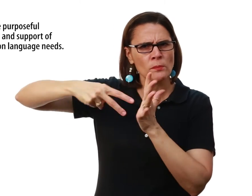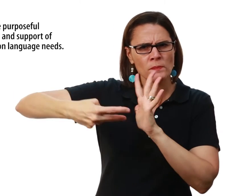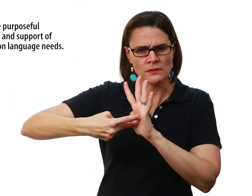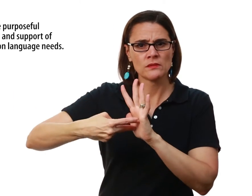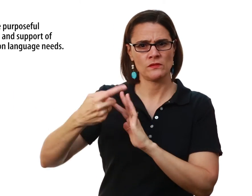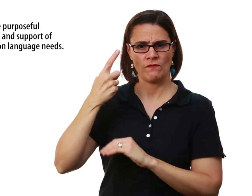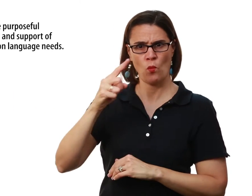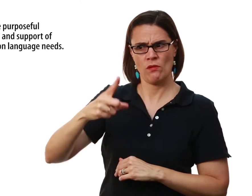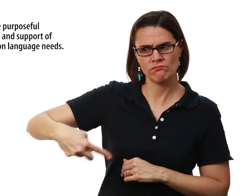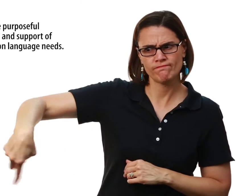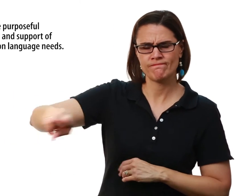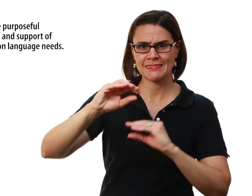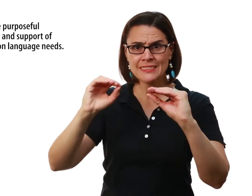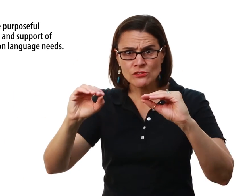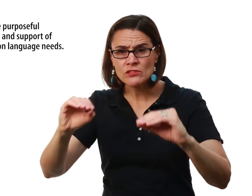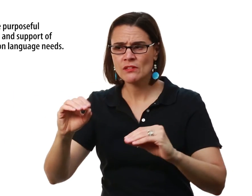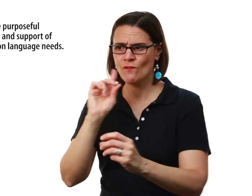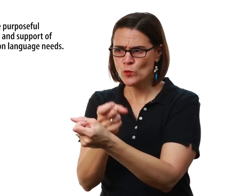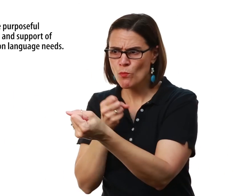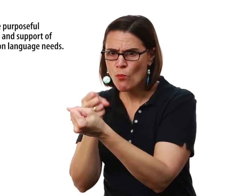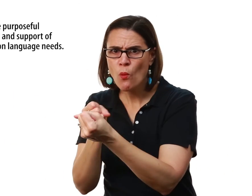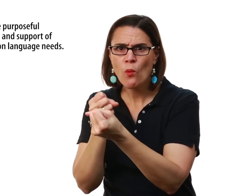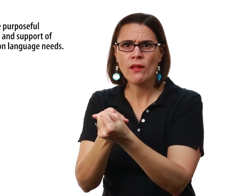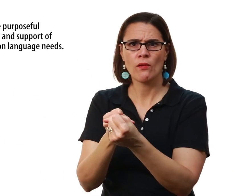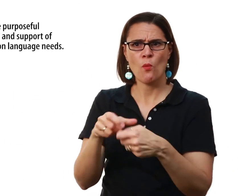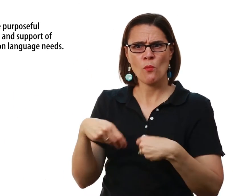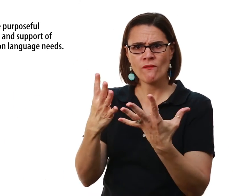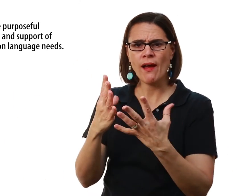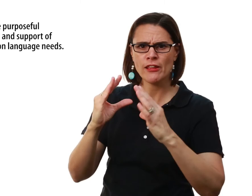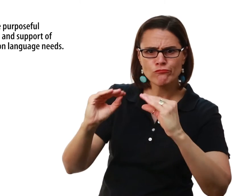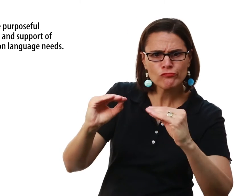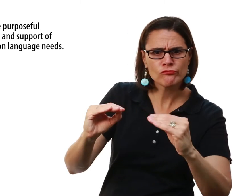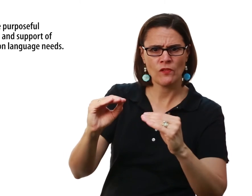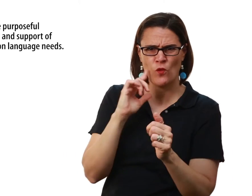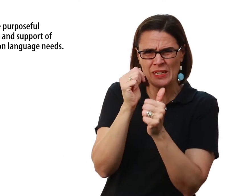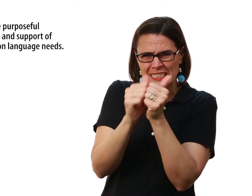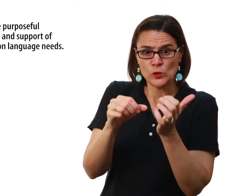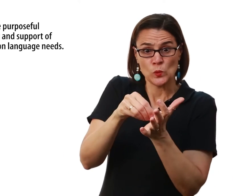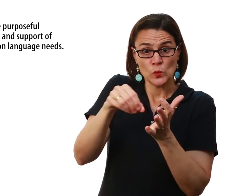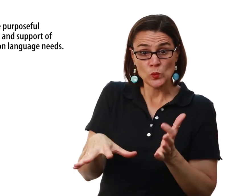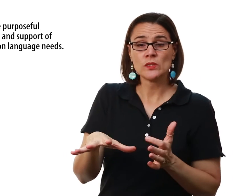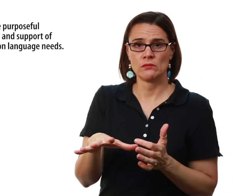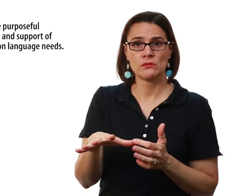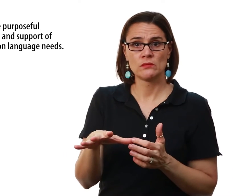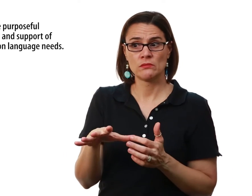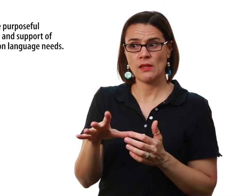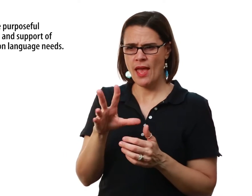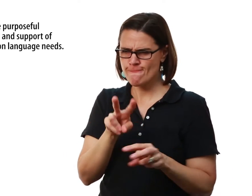They must look at the needs of the students that they teach And provide support for both instruction And also look